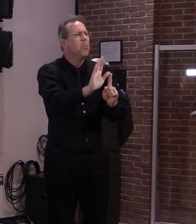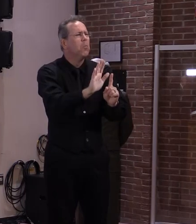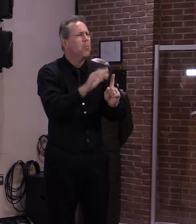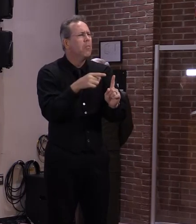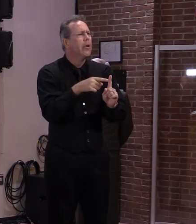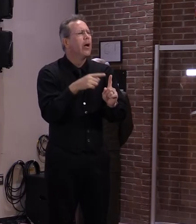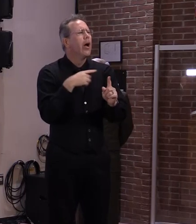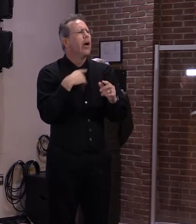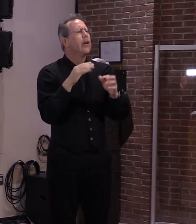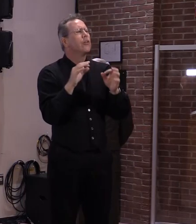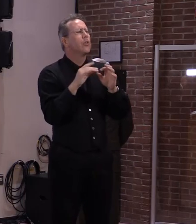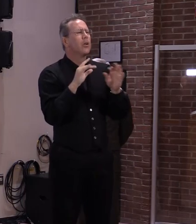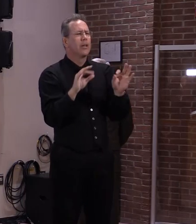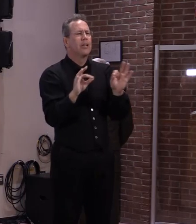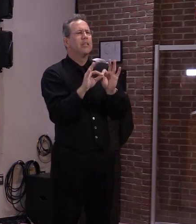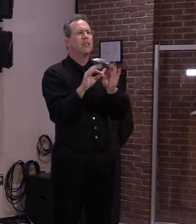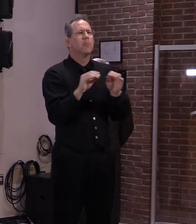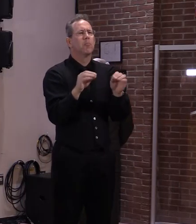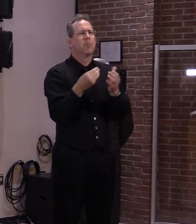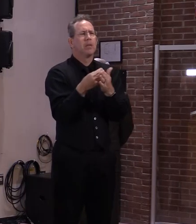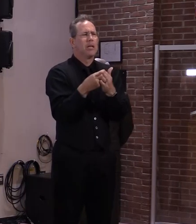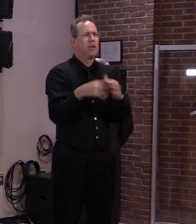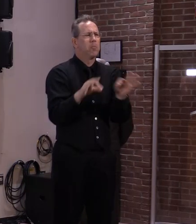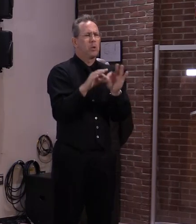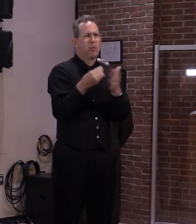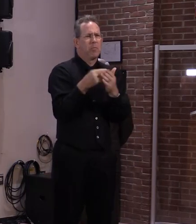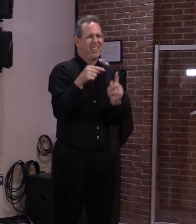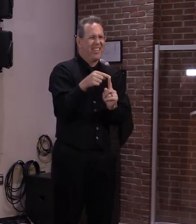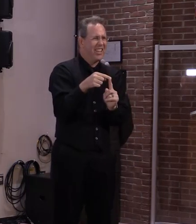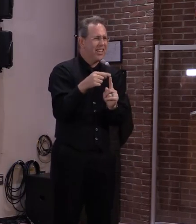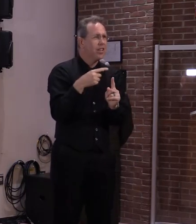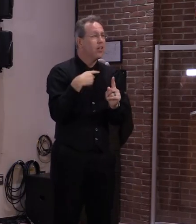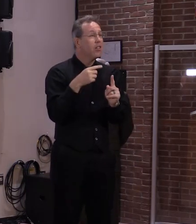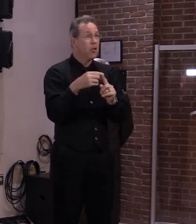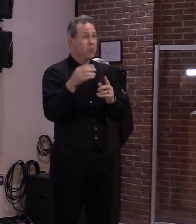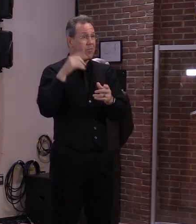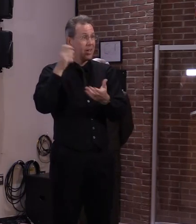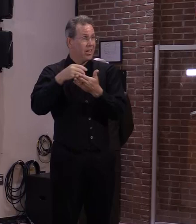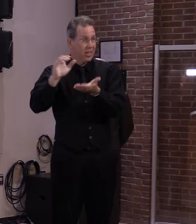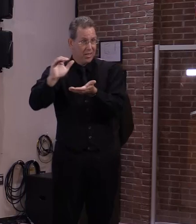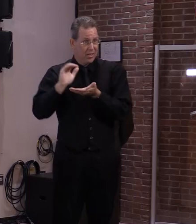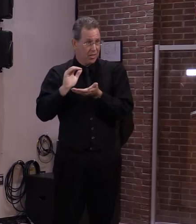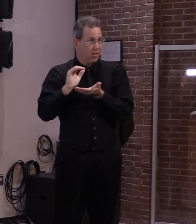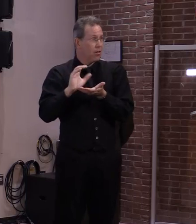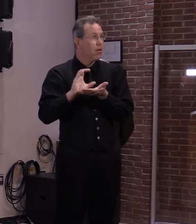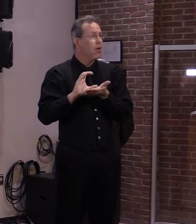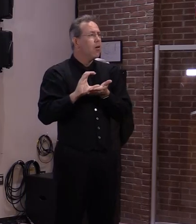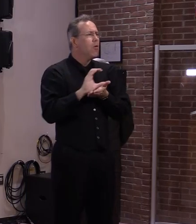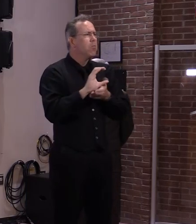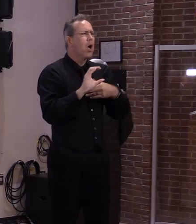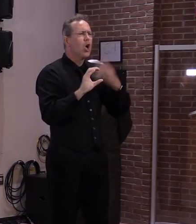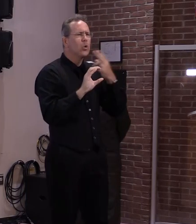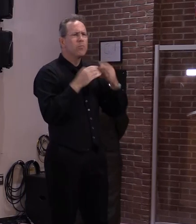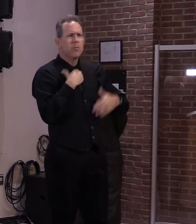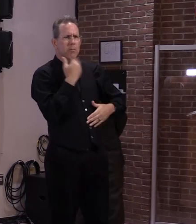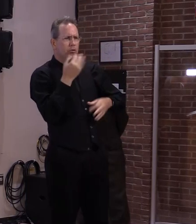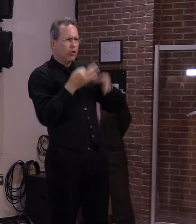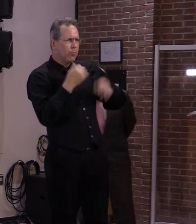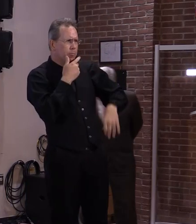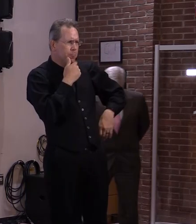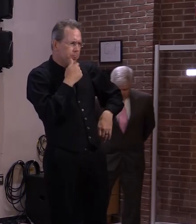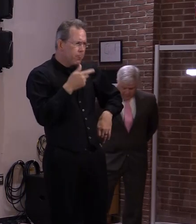payment so that individuals have flexibility to meet whatever needs that they have as they transition out of the program.